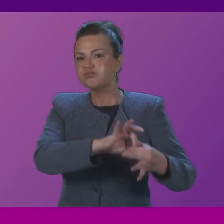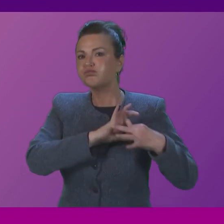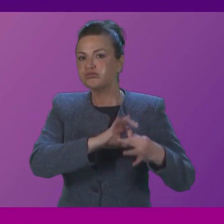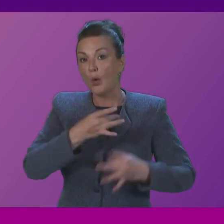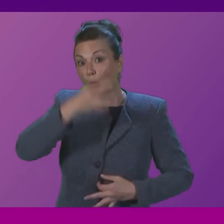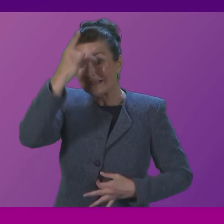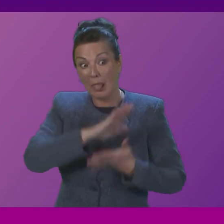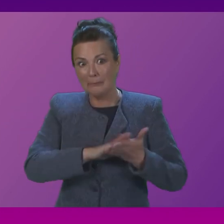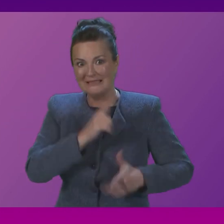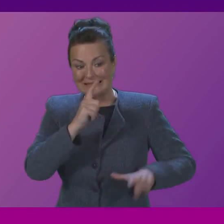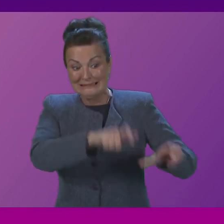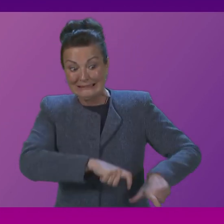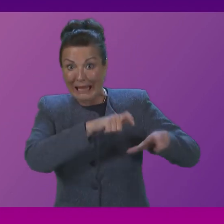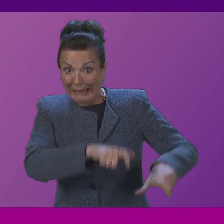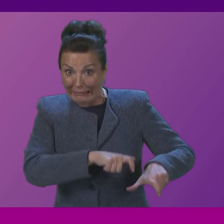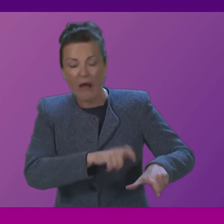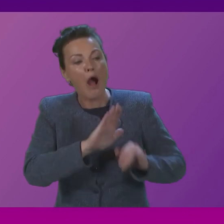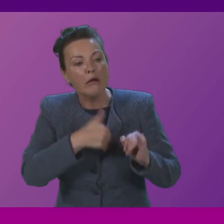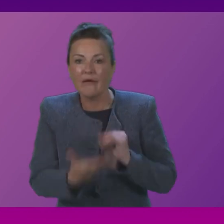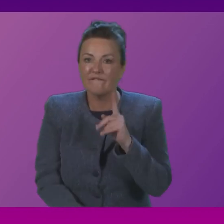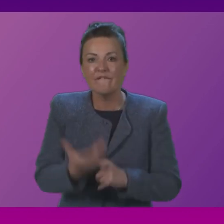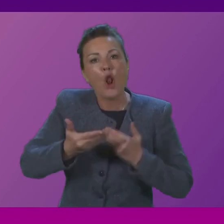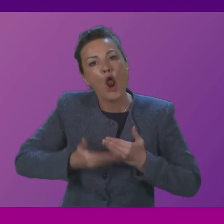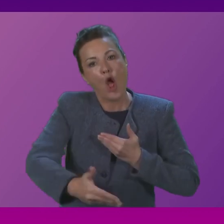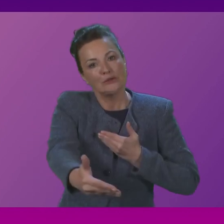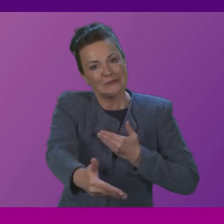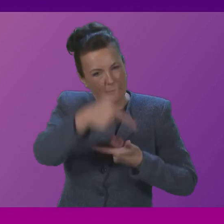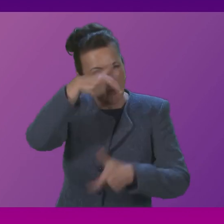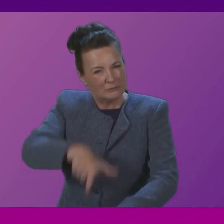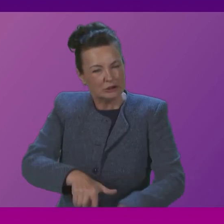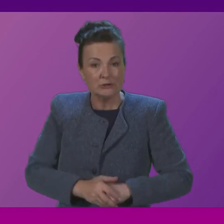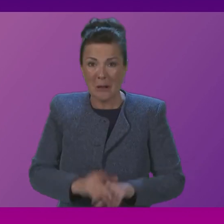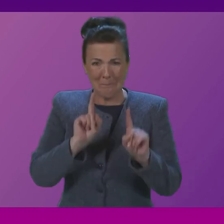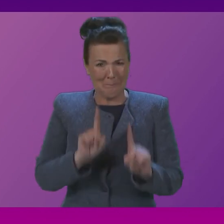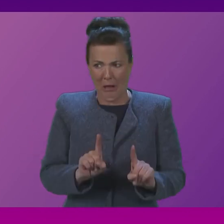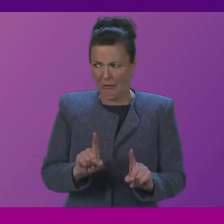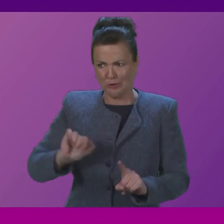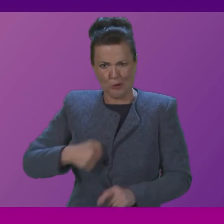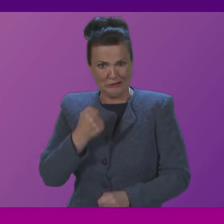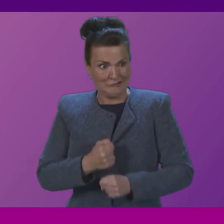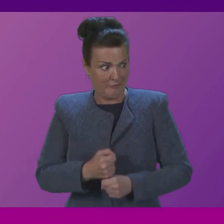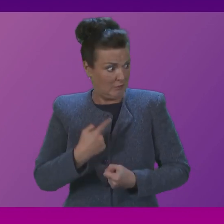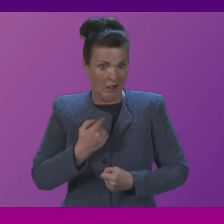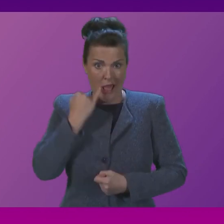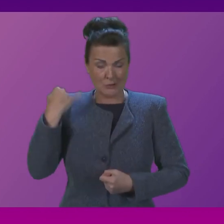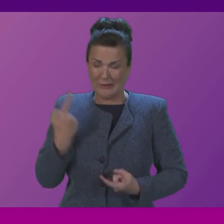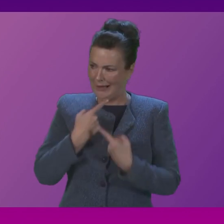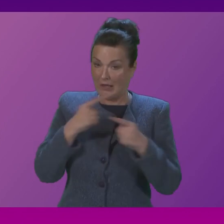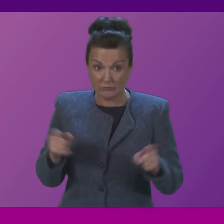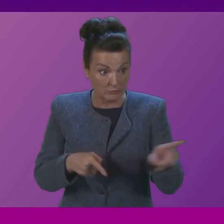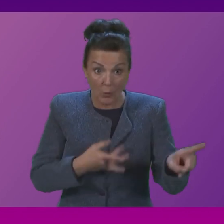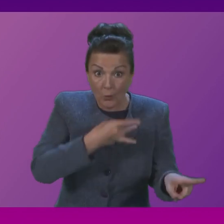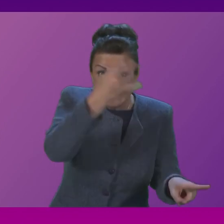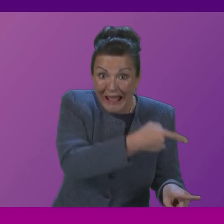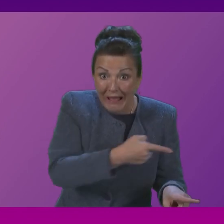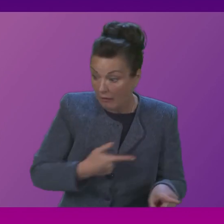stay while assisting them to find long-term sustainable accommodation yet despite the Scottish Government's reprieve announced last week neither the hotel